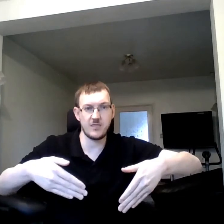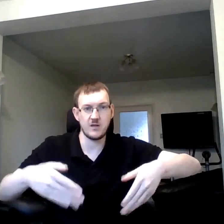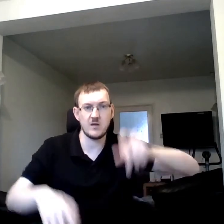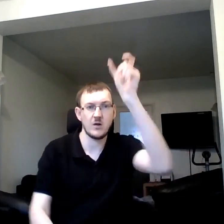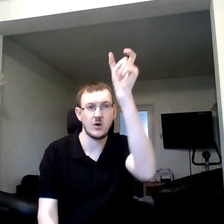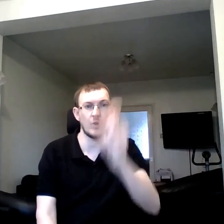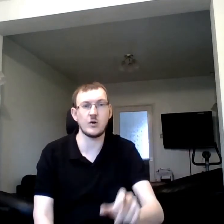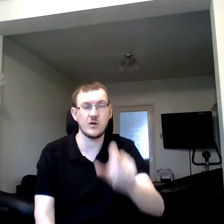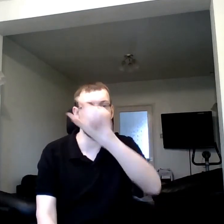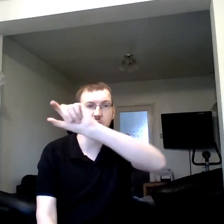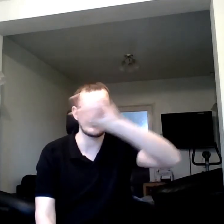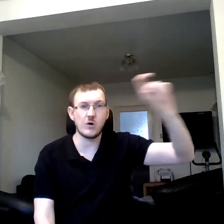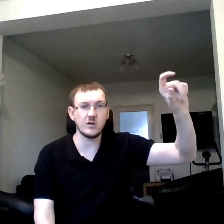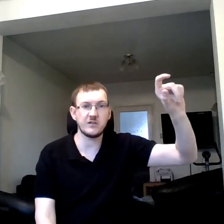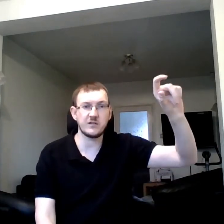on a cross.